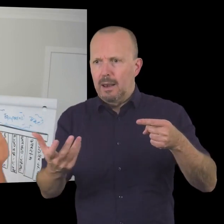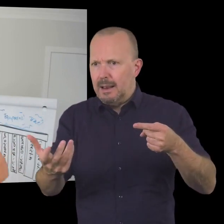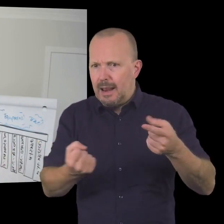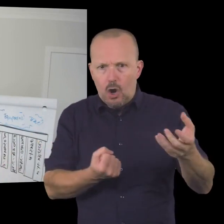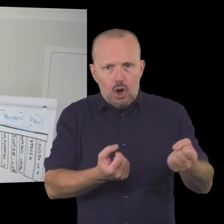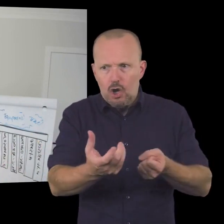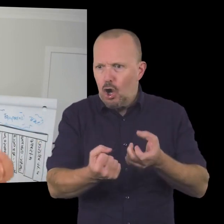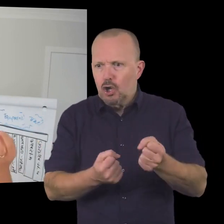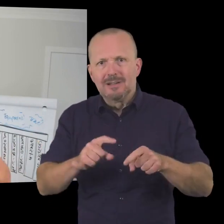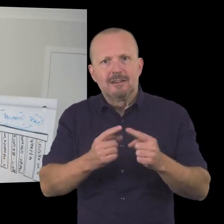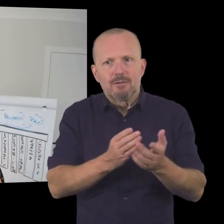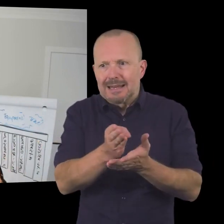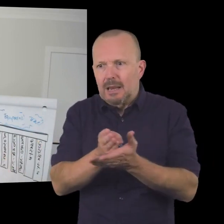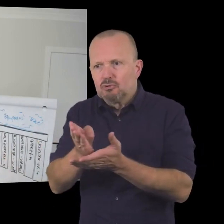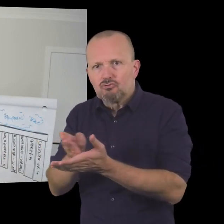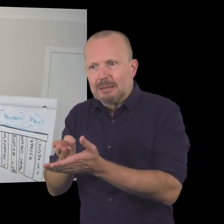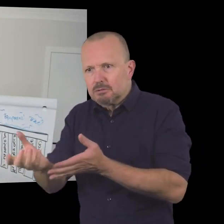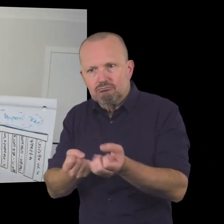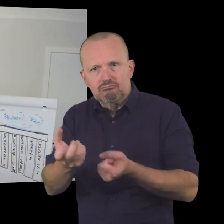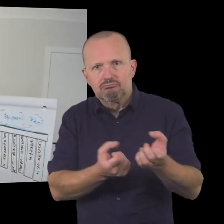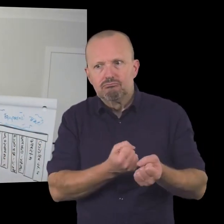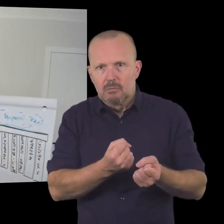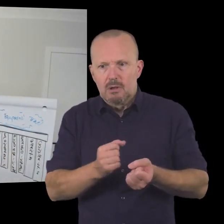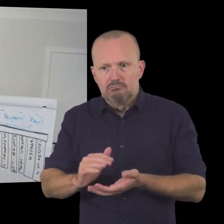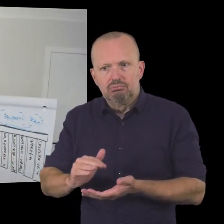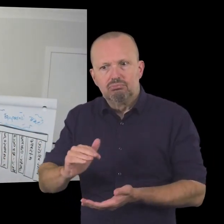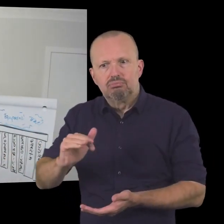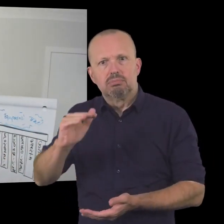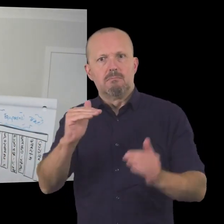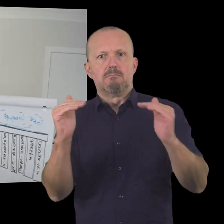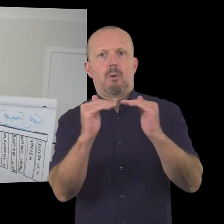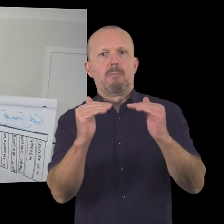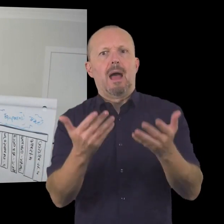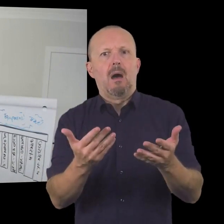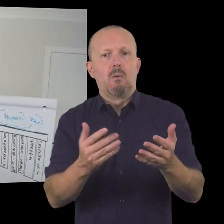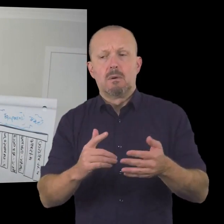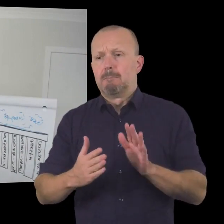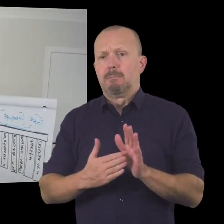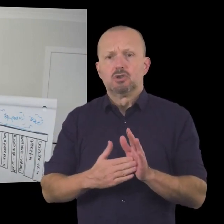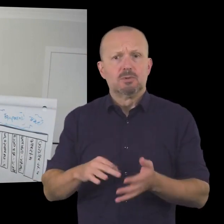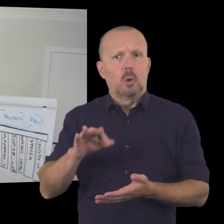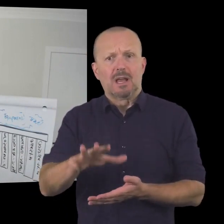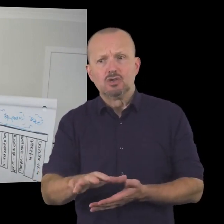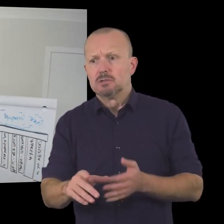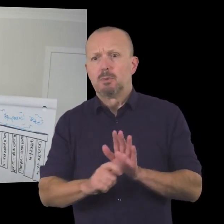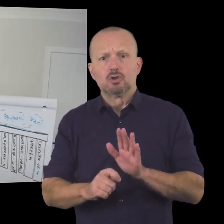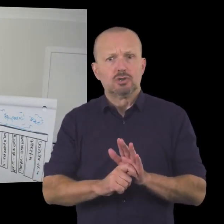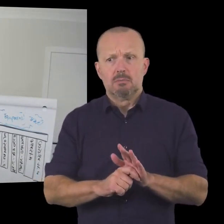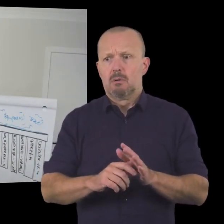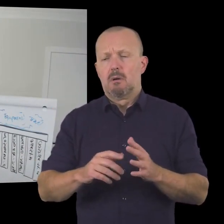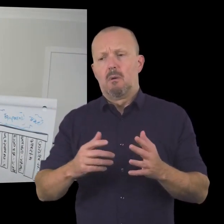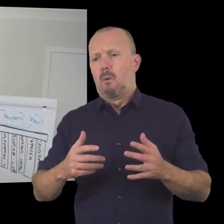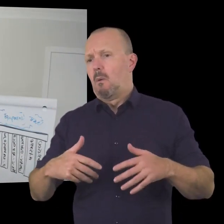across a number of different income streams so how are you going to achieve that total amount across earning income from memberships donations